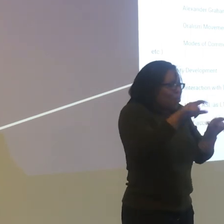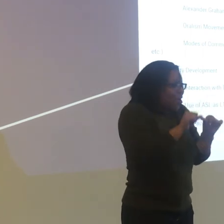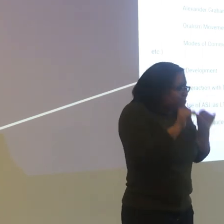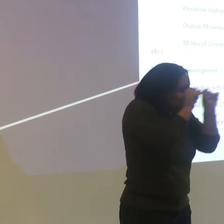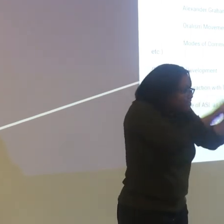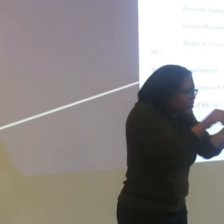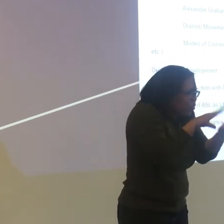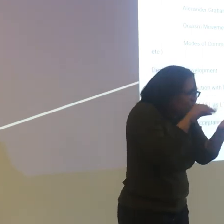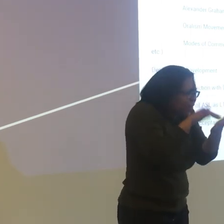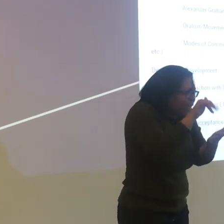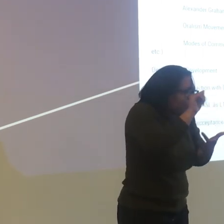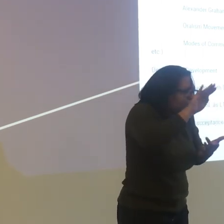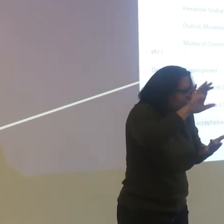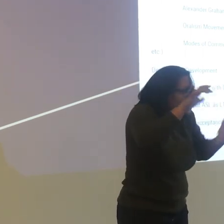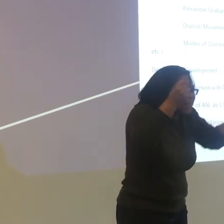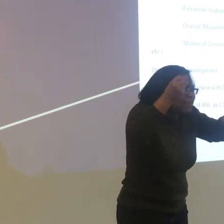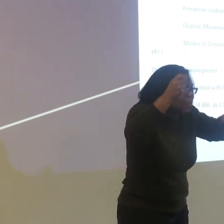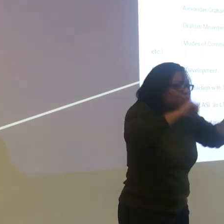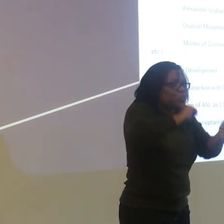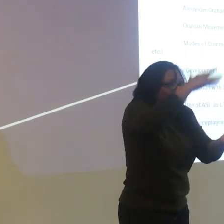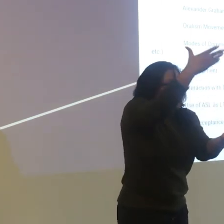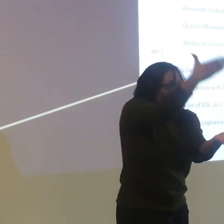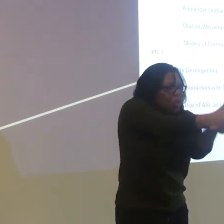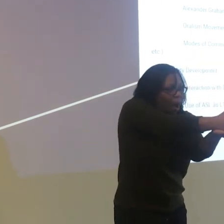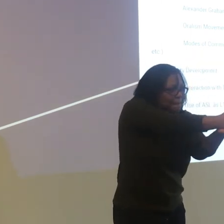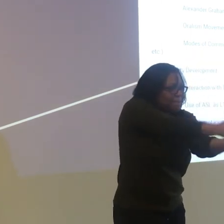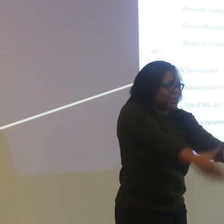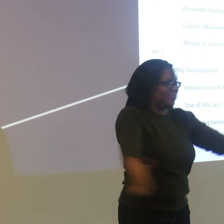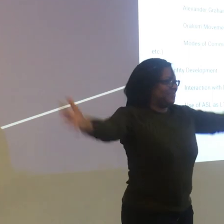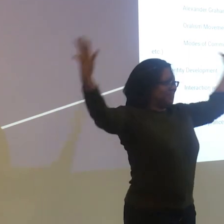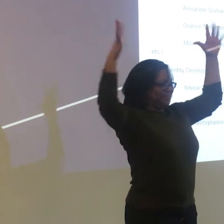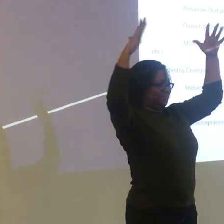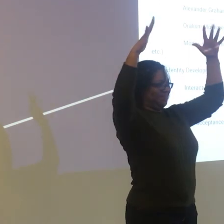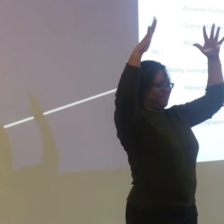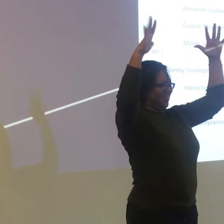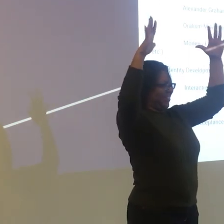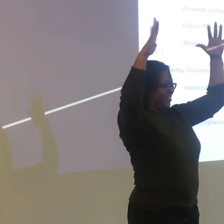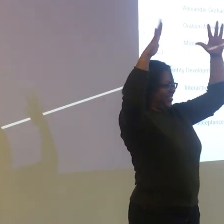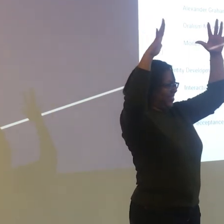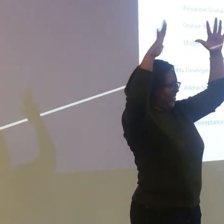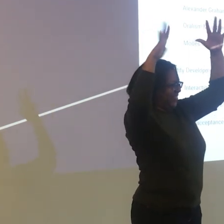And hopefully you all can keep learning and practice your signing. Don't stop. Thank you.